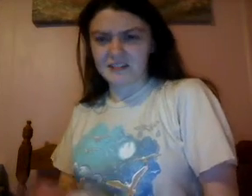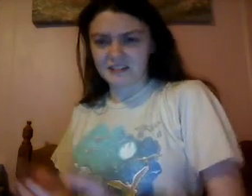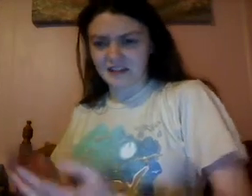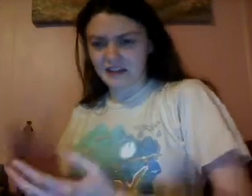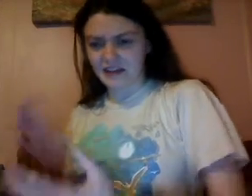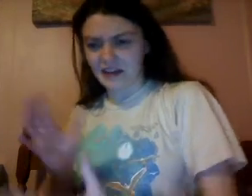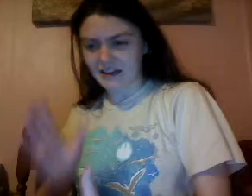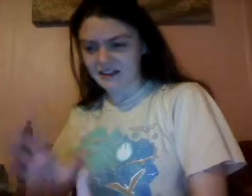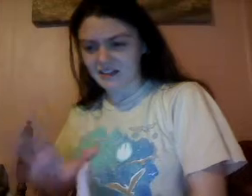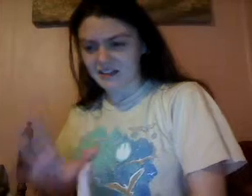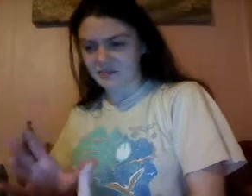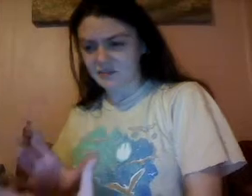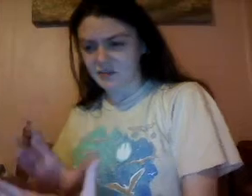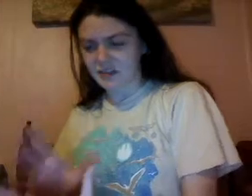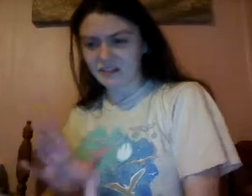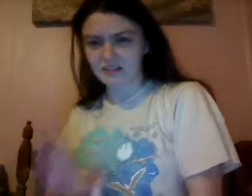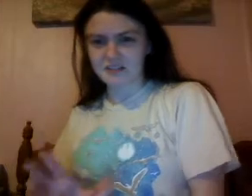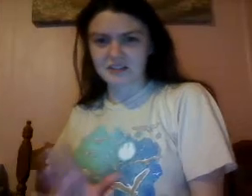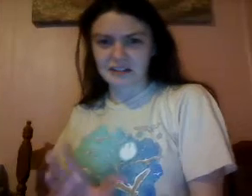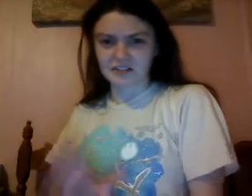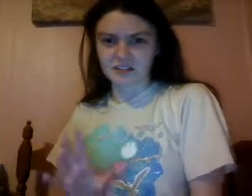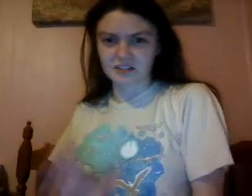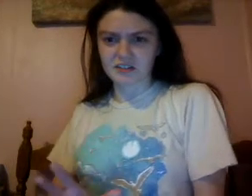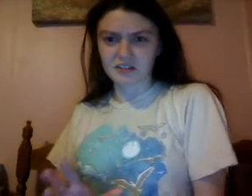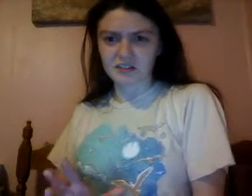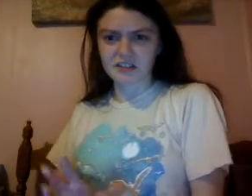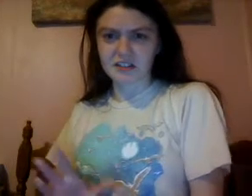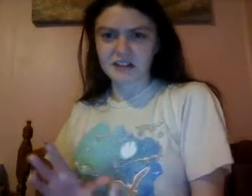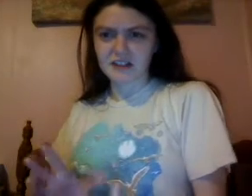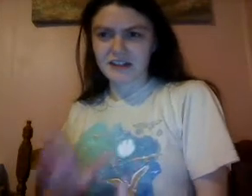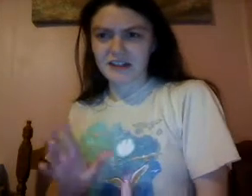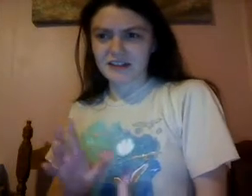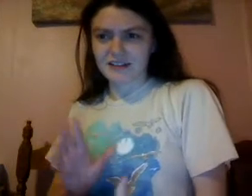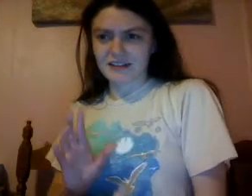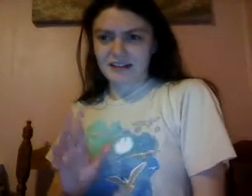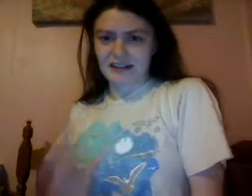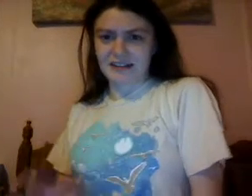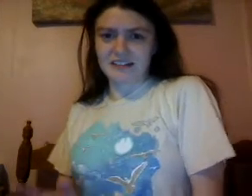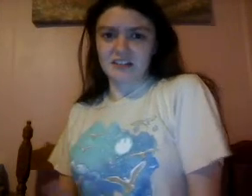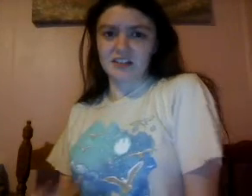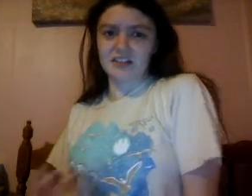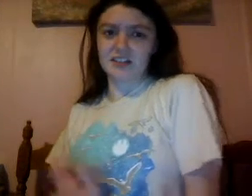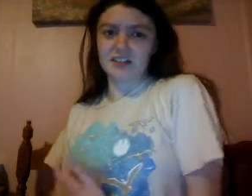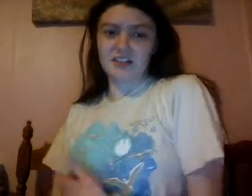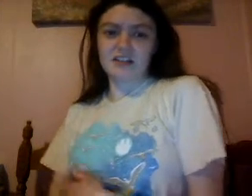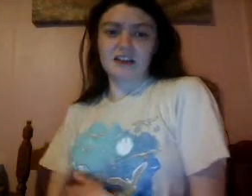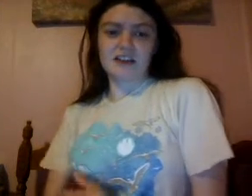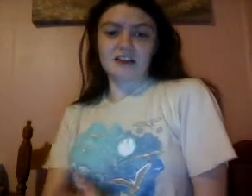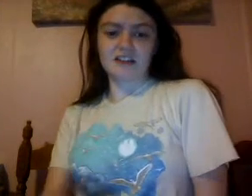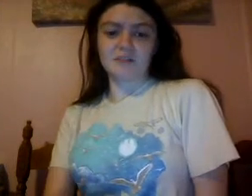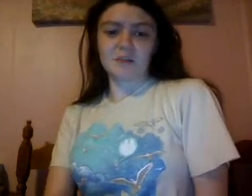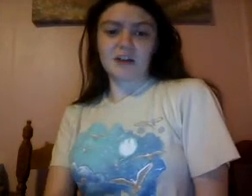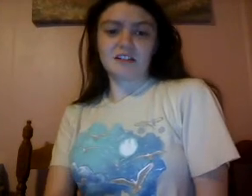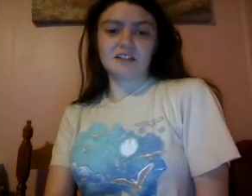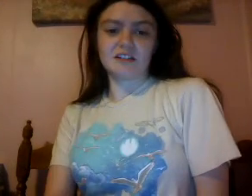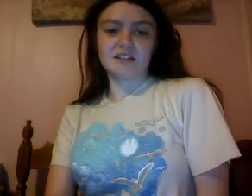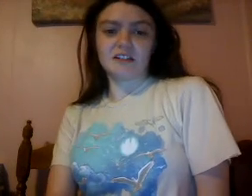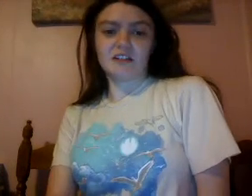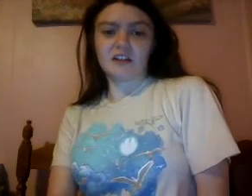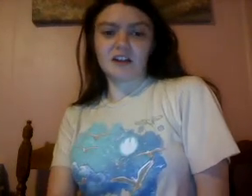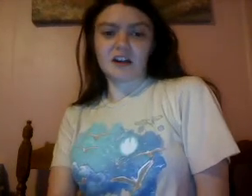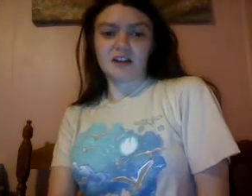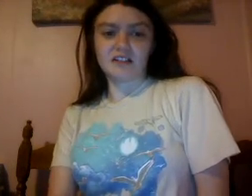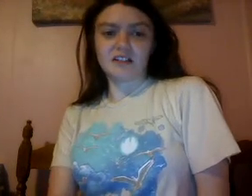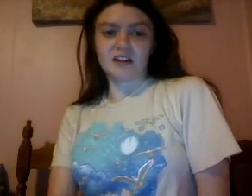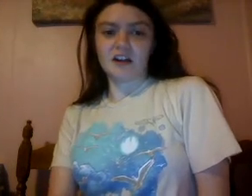mean, I had this pretty good sounding start. I guess I just expected that I